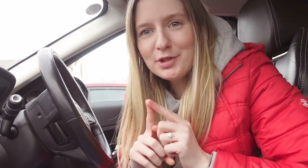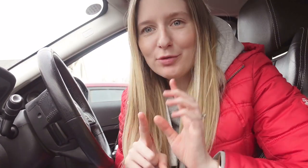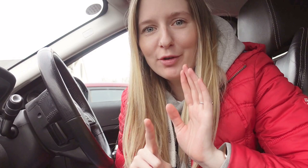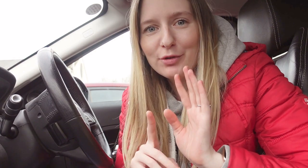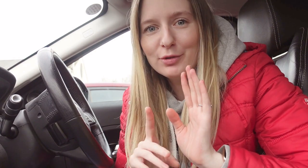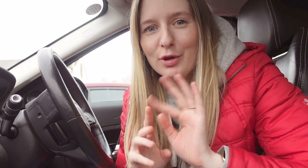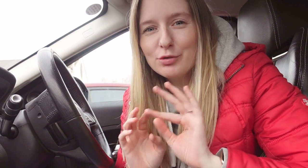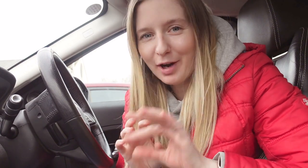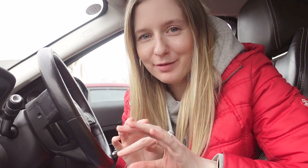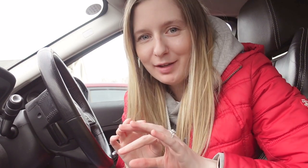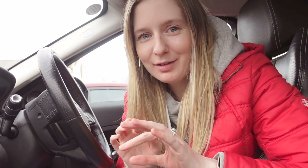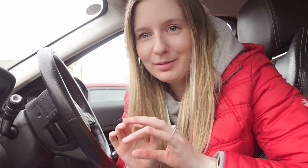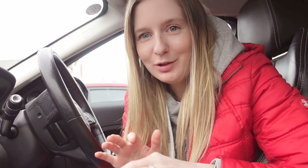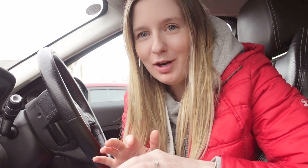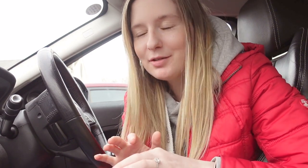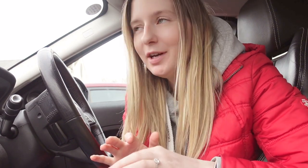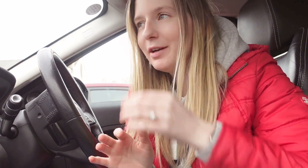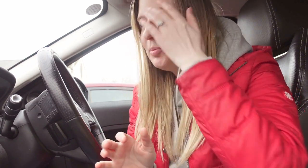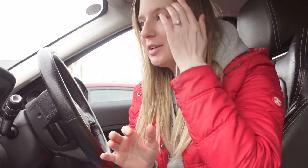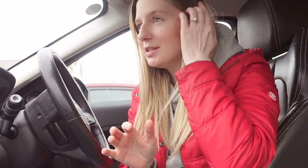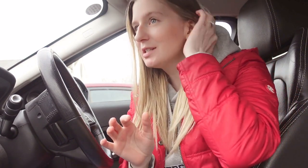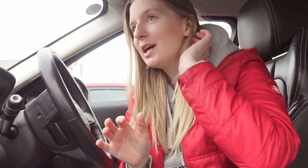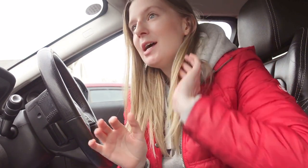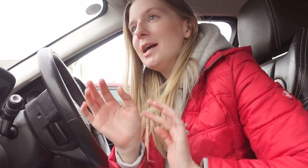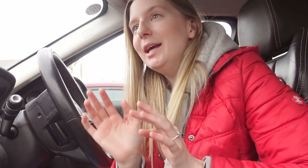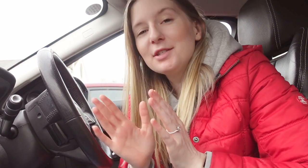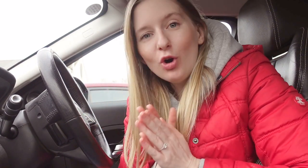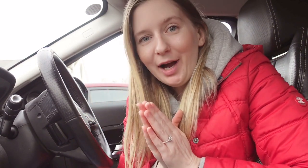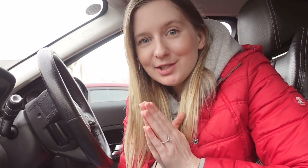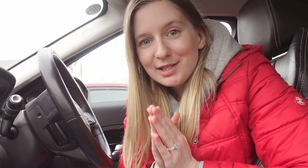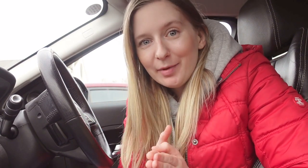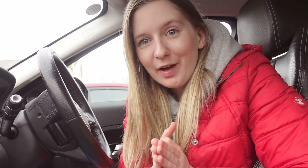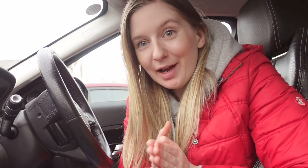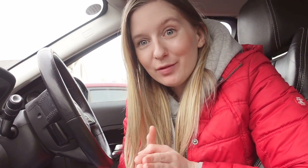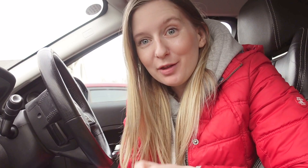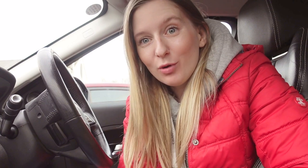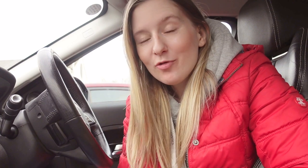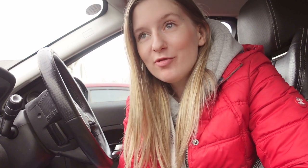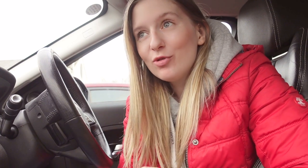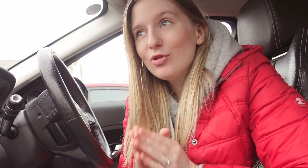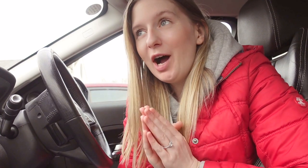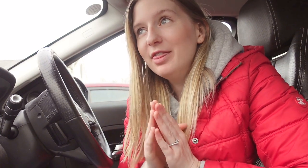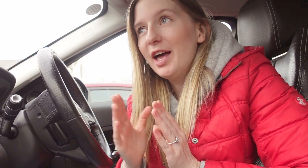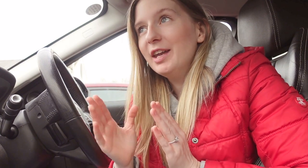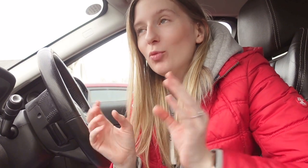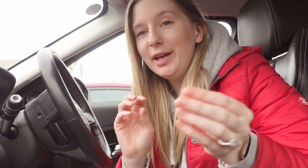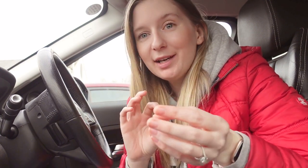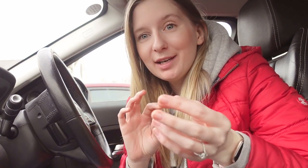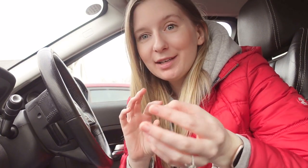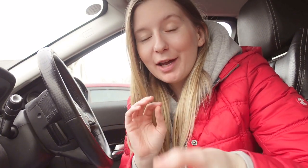to run through driving when you're hard of hearing because it's not actually something that I ever really thought of before and then when it like